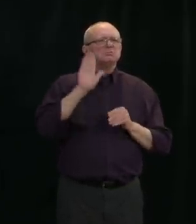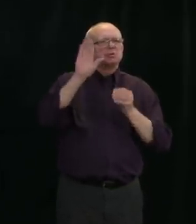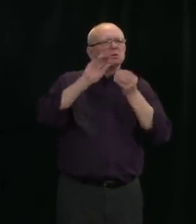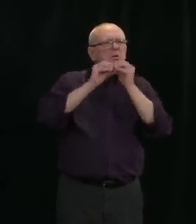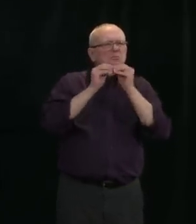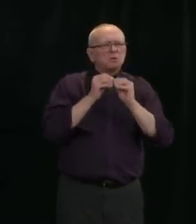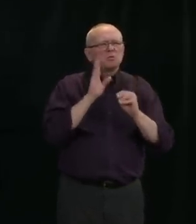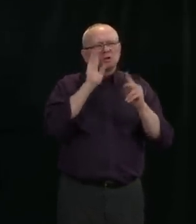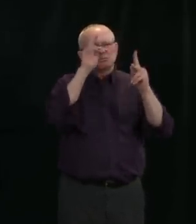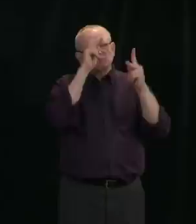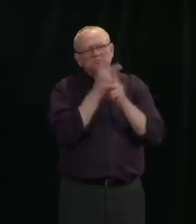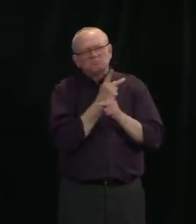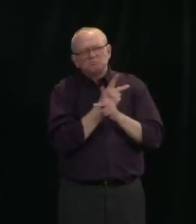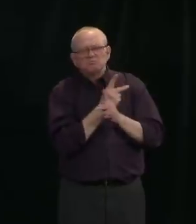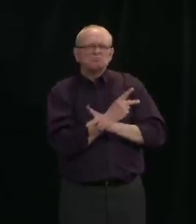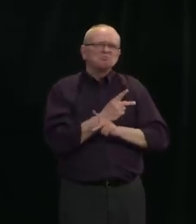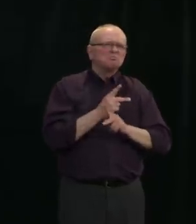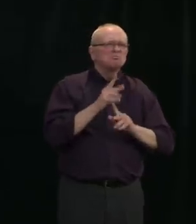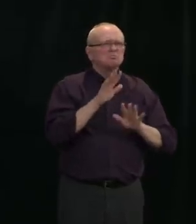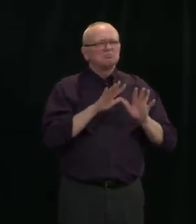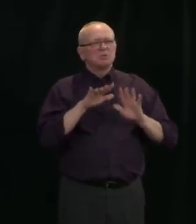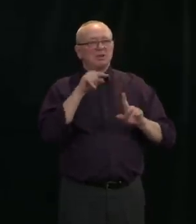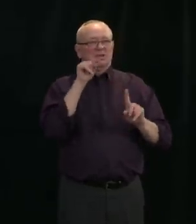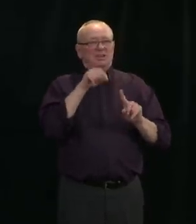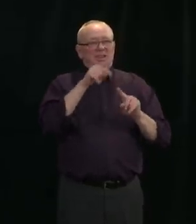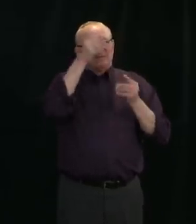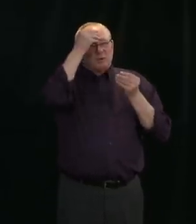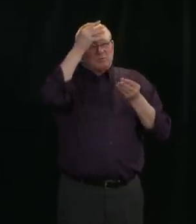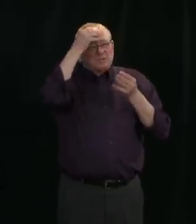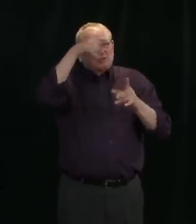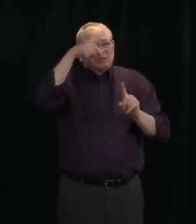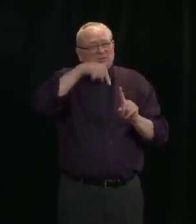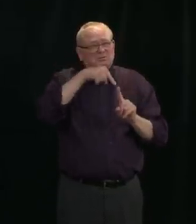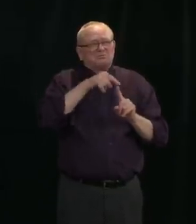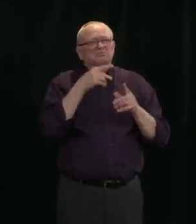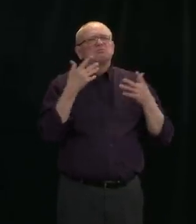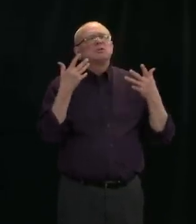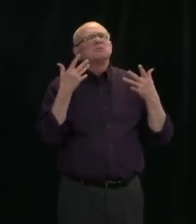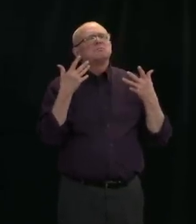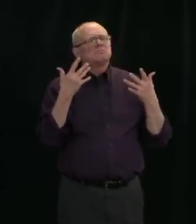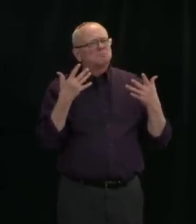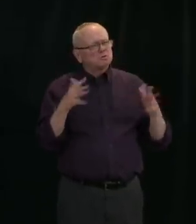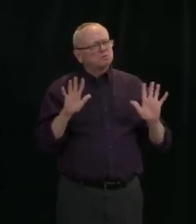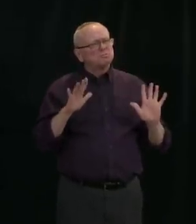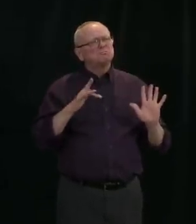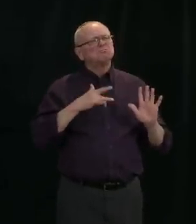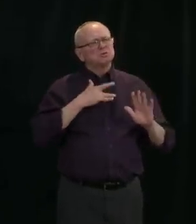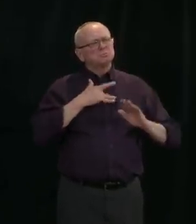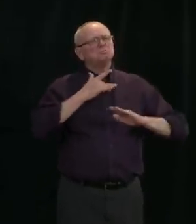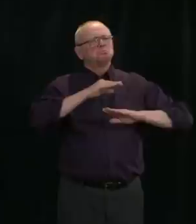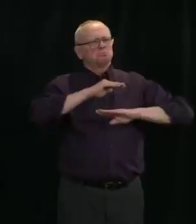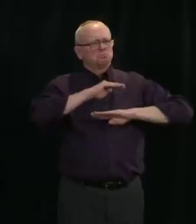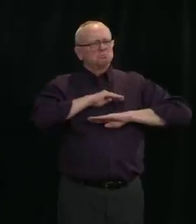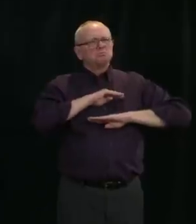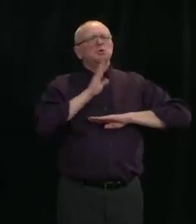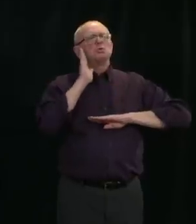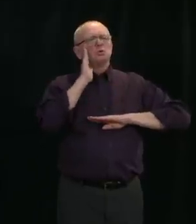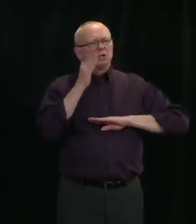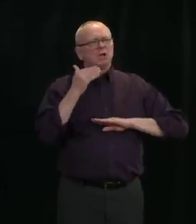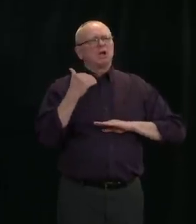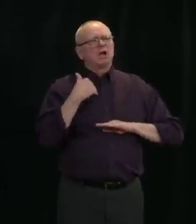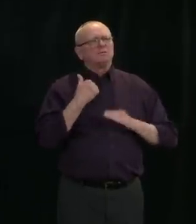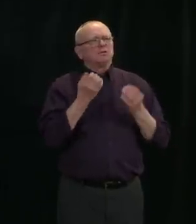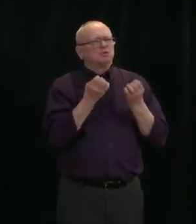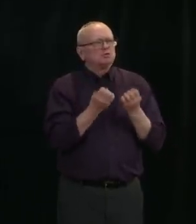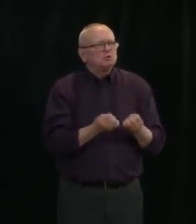equipment, personnel, and supplies needed to cope with anticipated hospitalizations, including in intensive